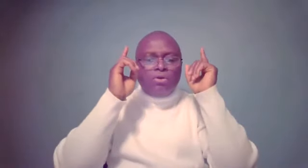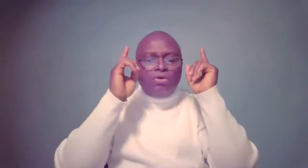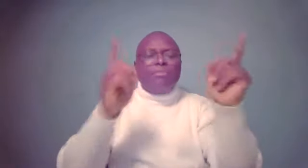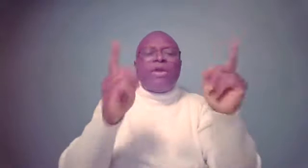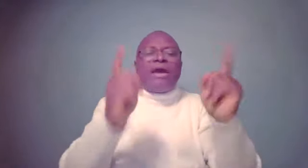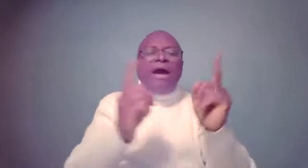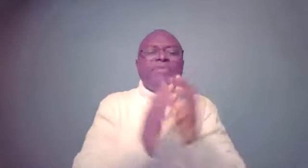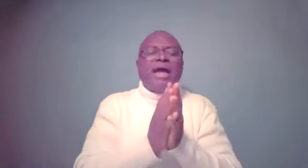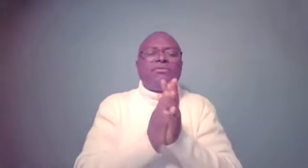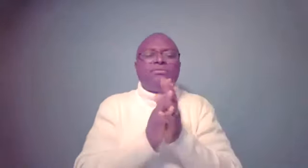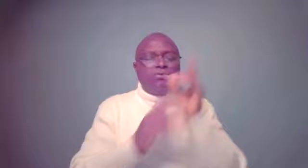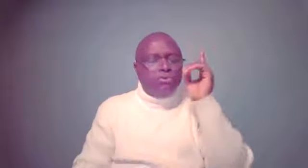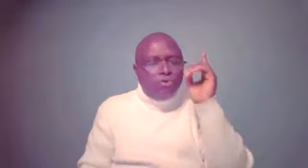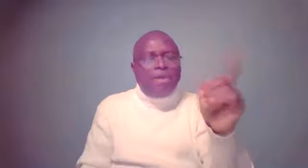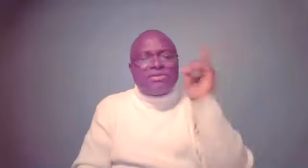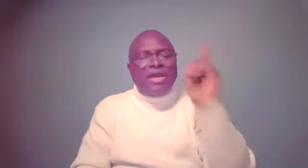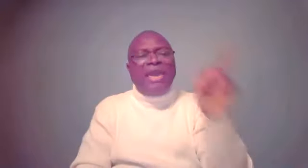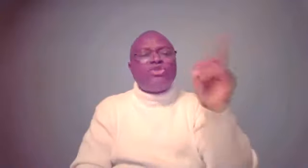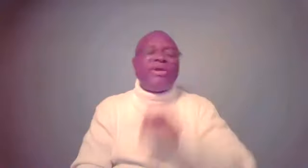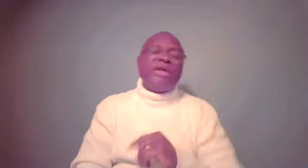Remember how began Romans 8, 28.